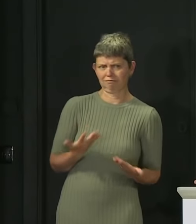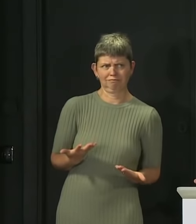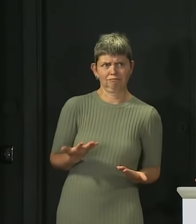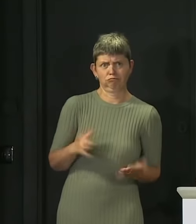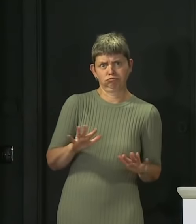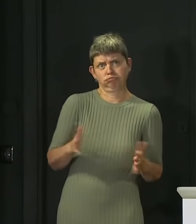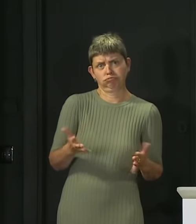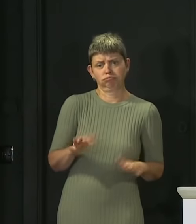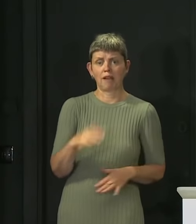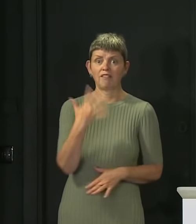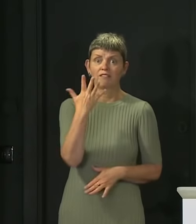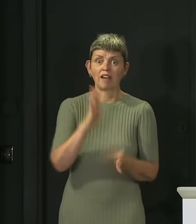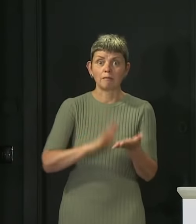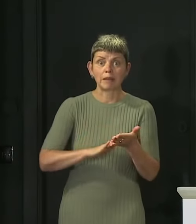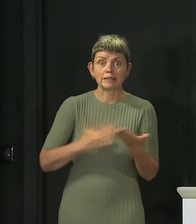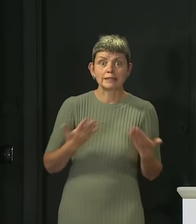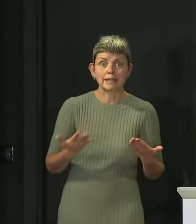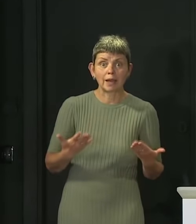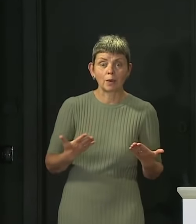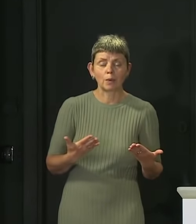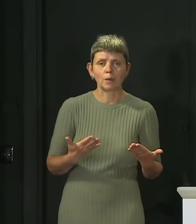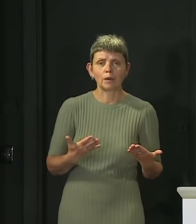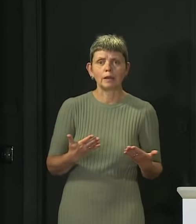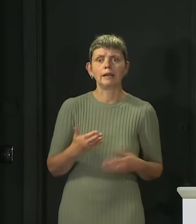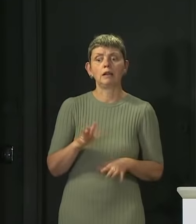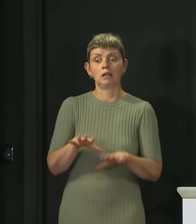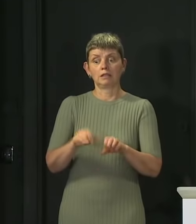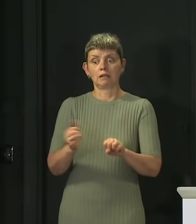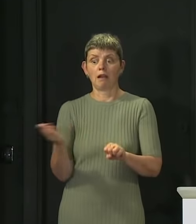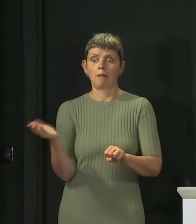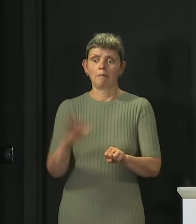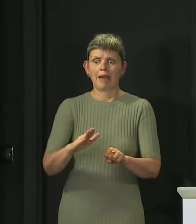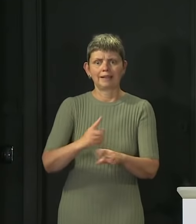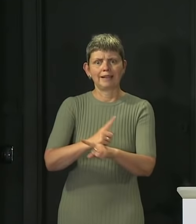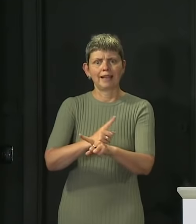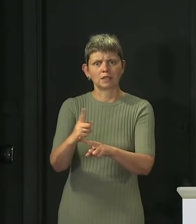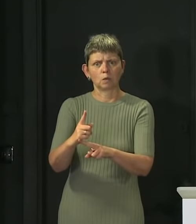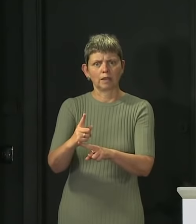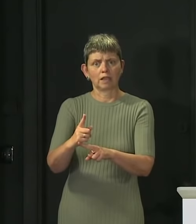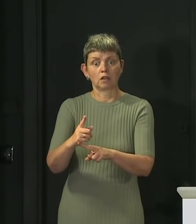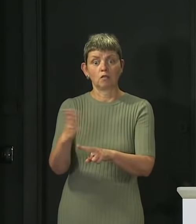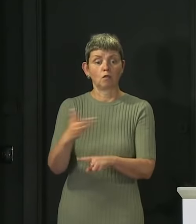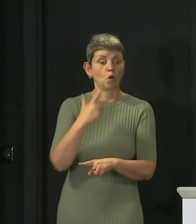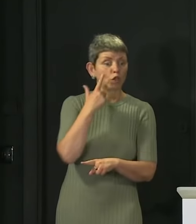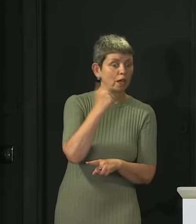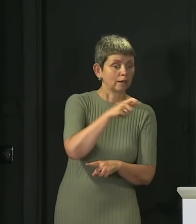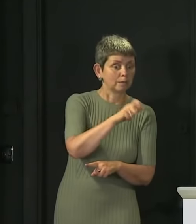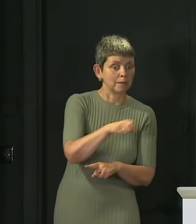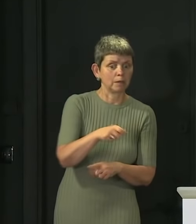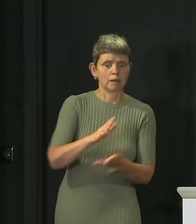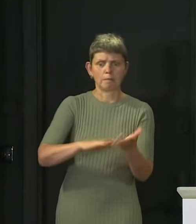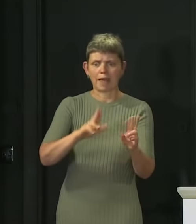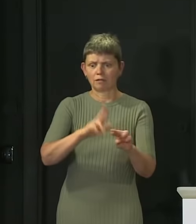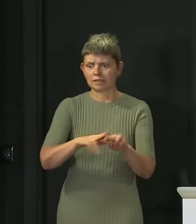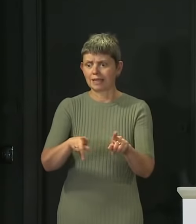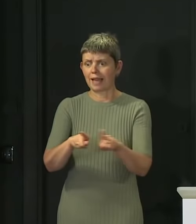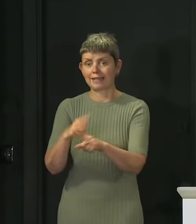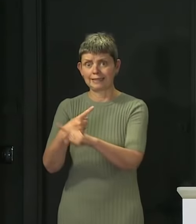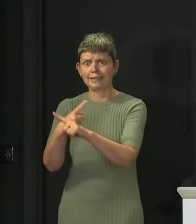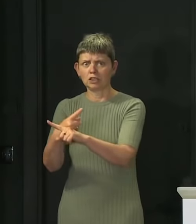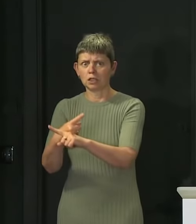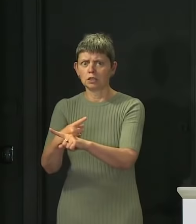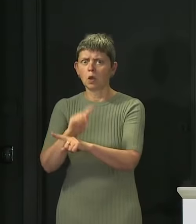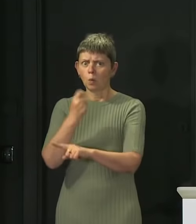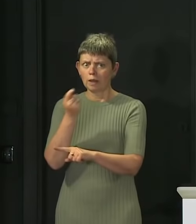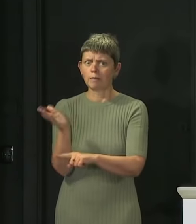months now. Going back from next week for teachers and for young people and for parents, it is going to be anxious